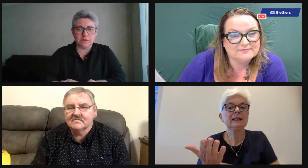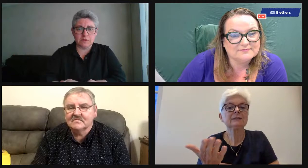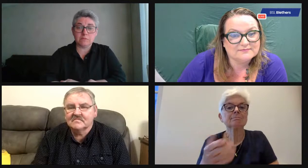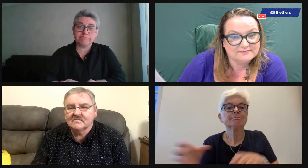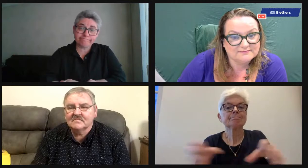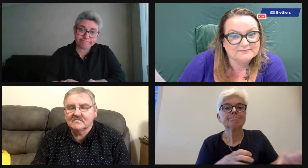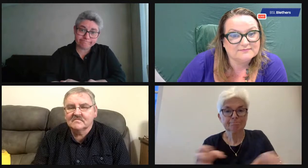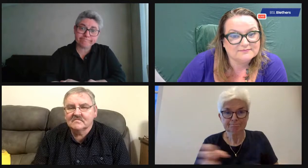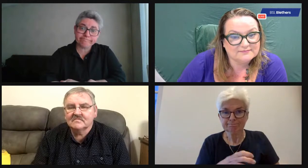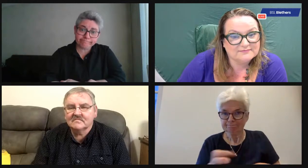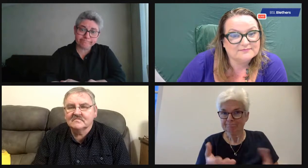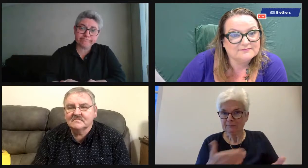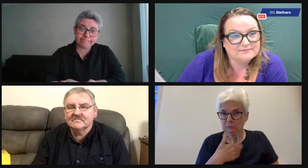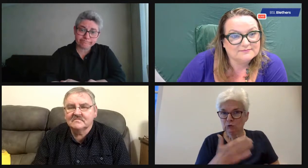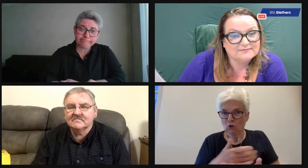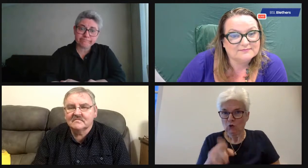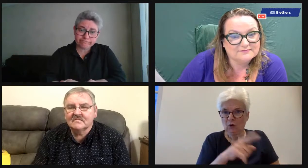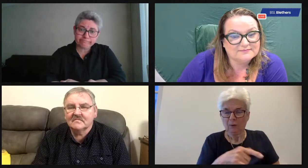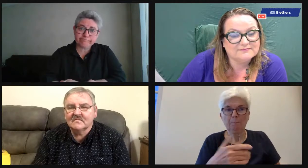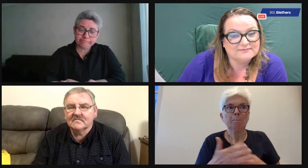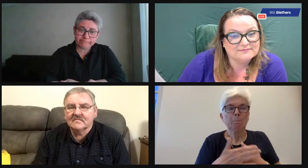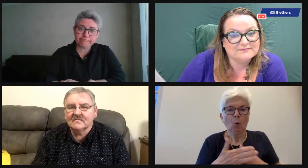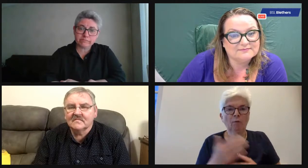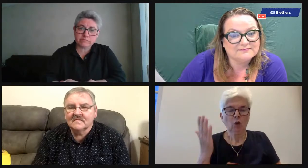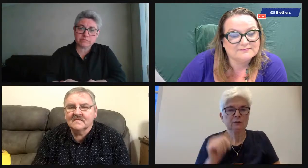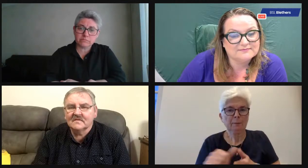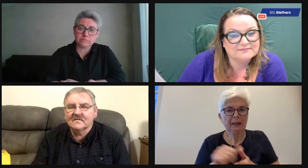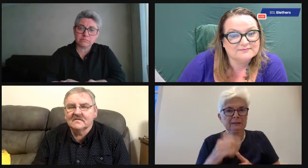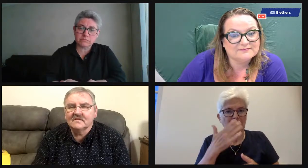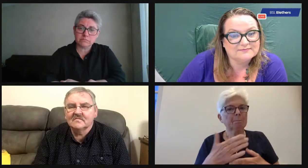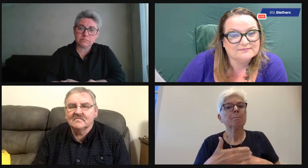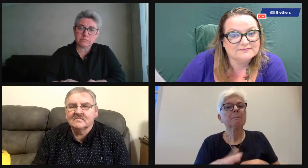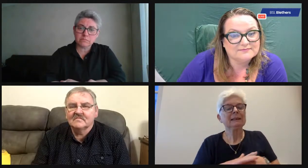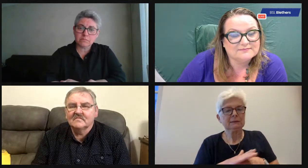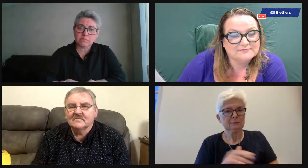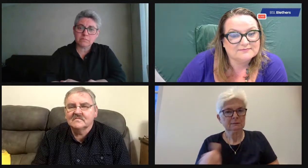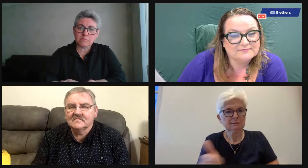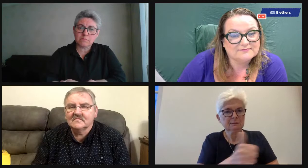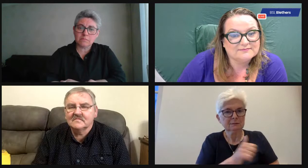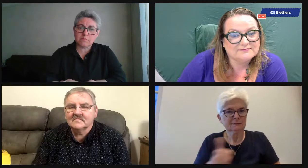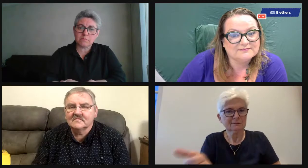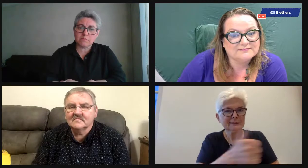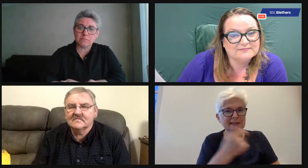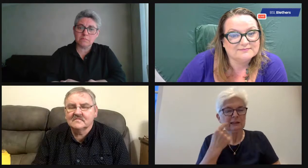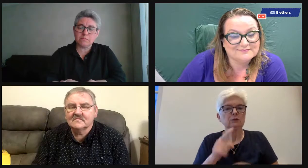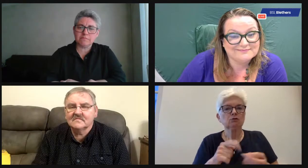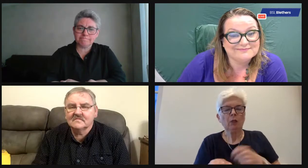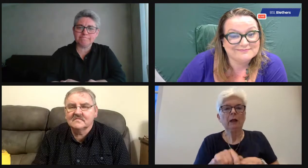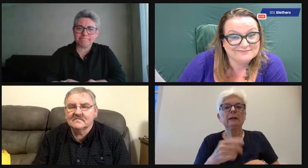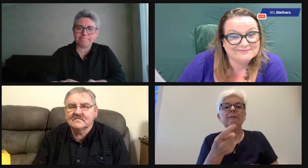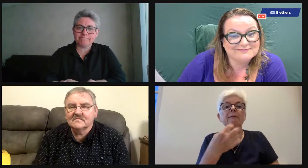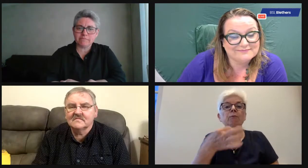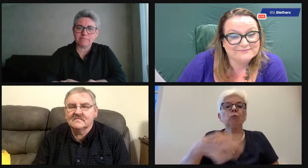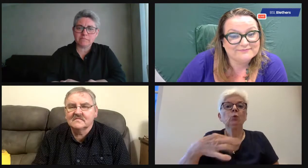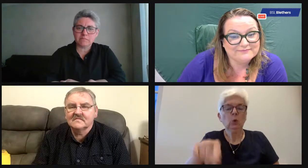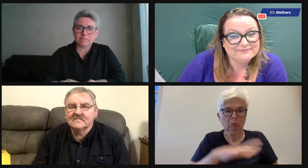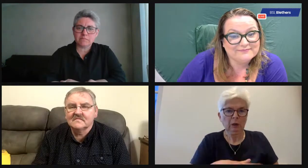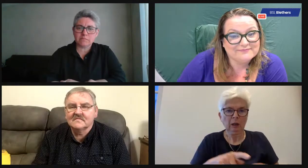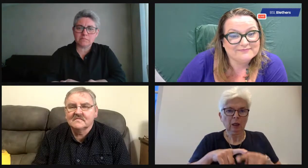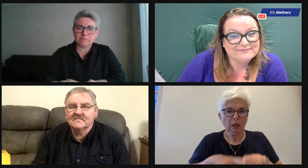will be crying out for volunteers. They're really always looking for people. The more volunteers, the better, because then they can share the